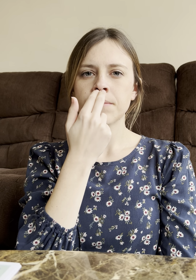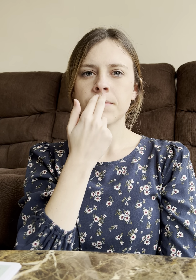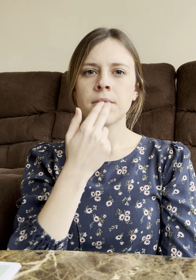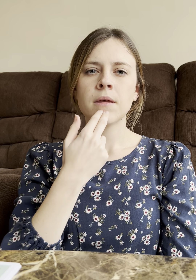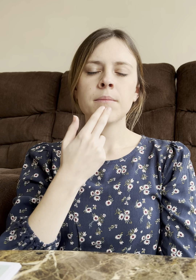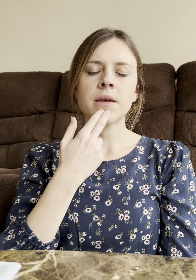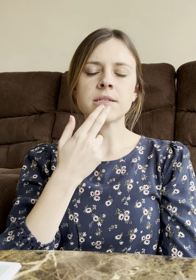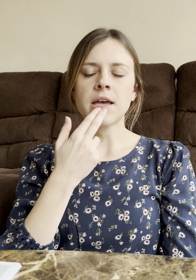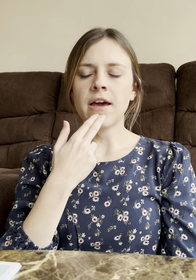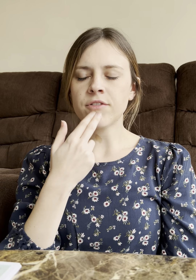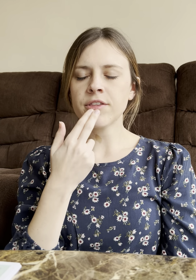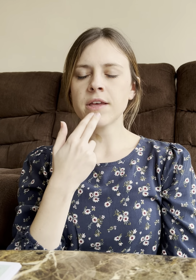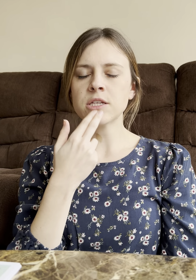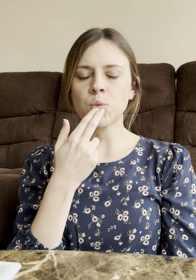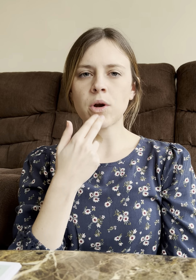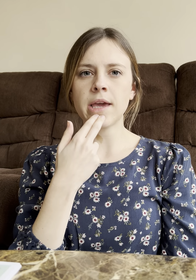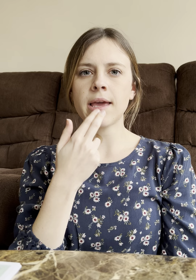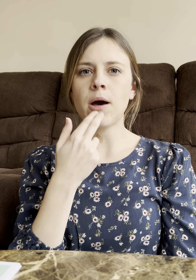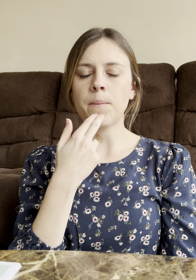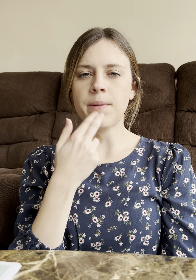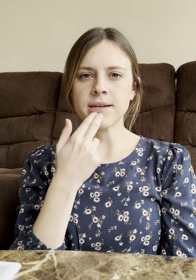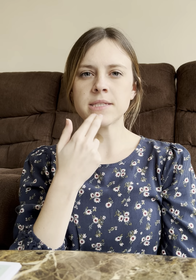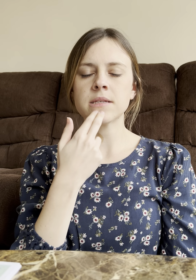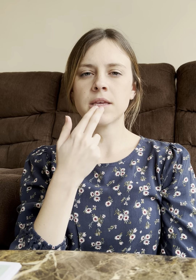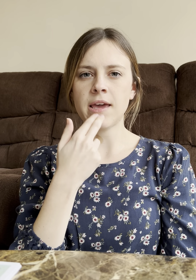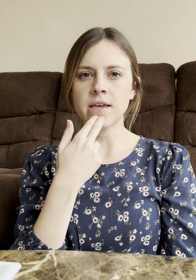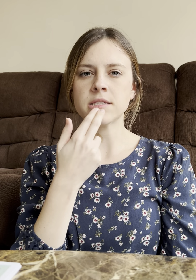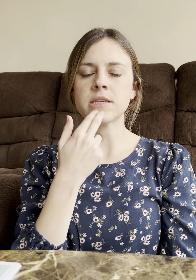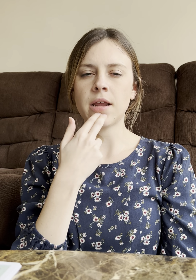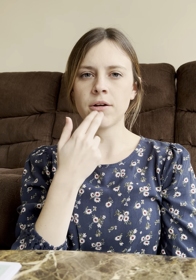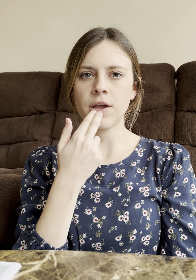Because everything is working out best case scenario.